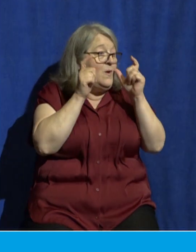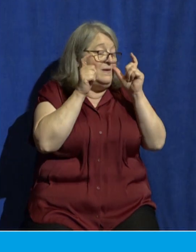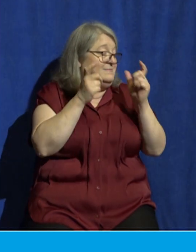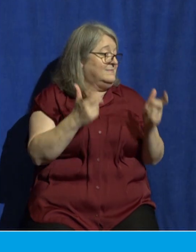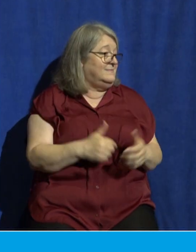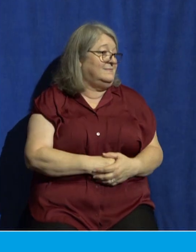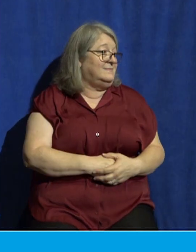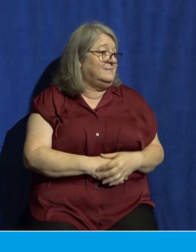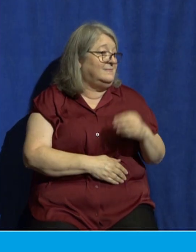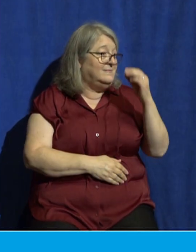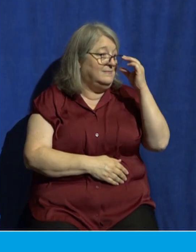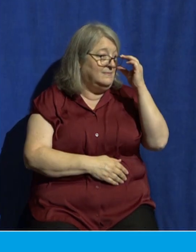All right, let's come up and breathe.